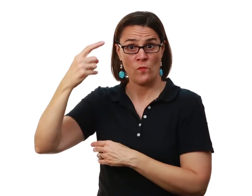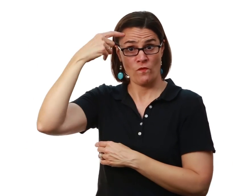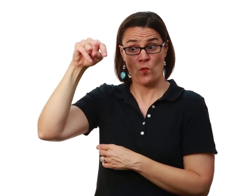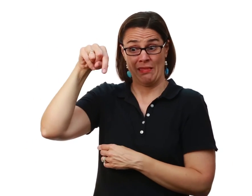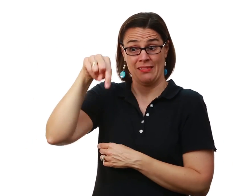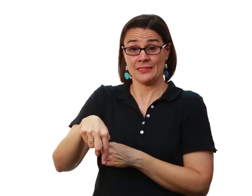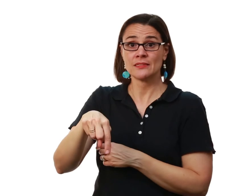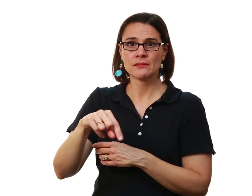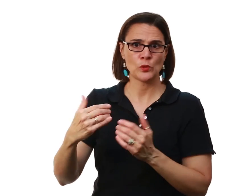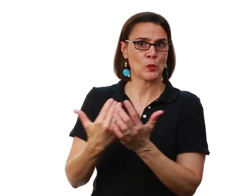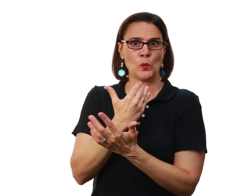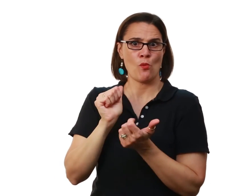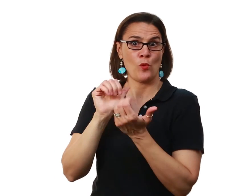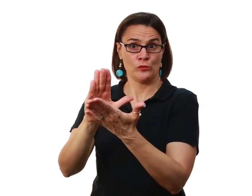for this new approach